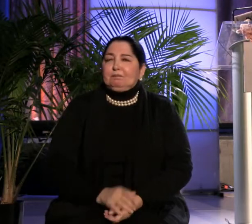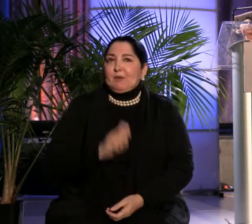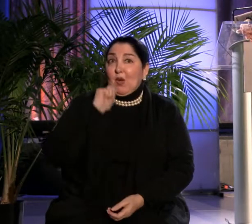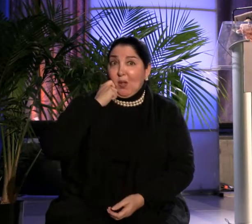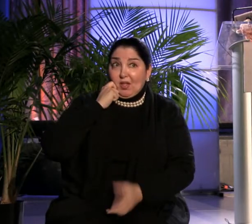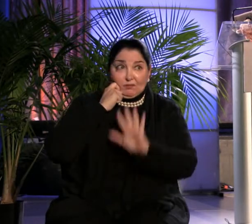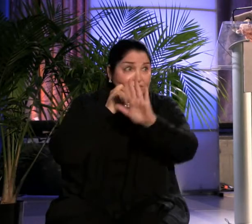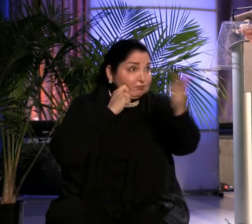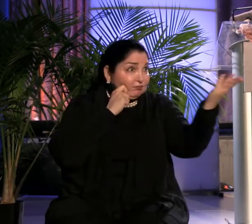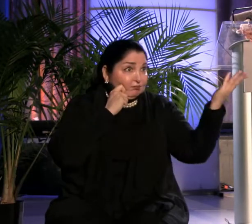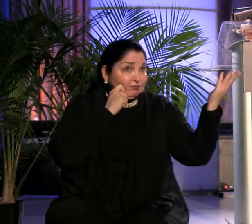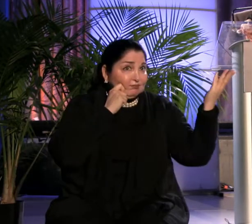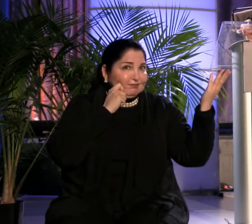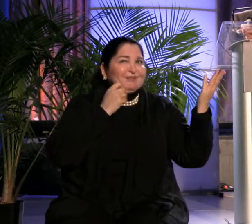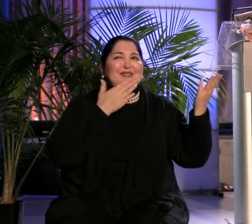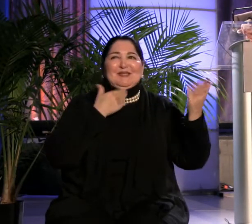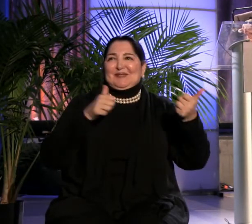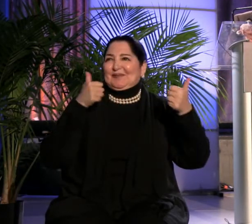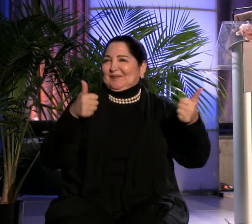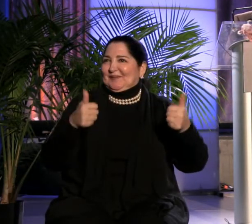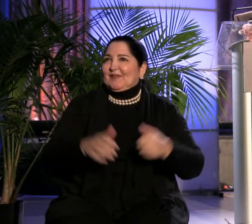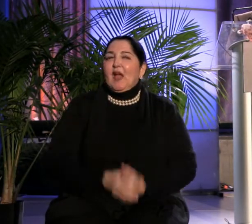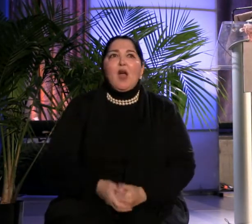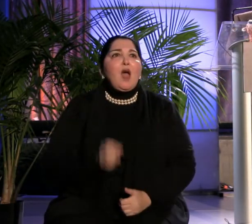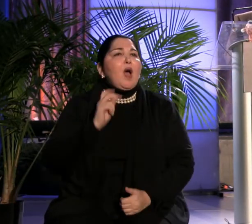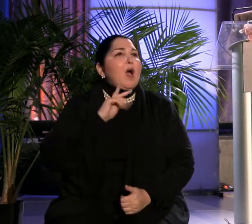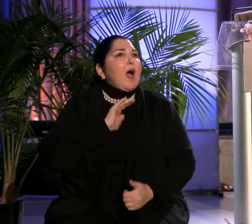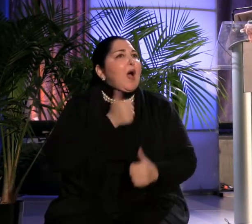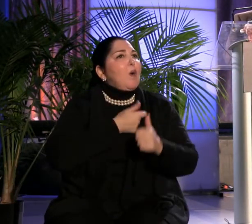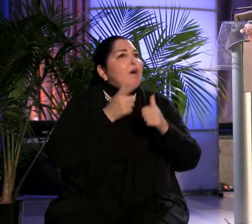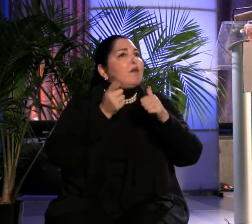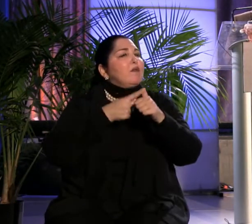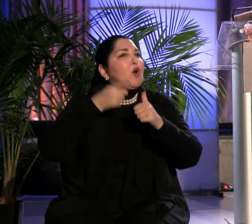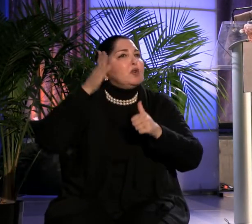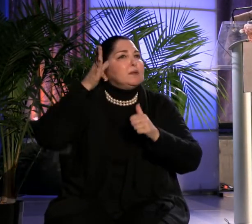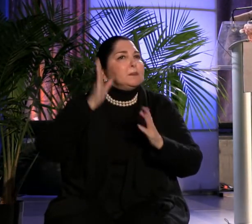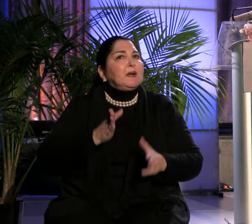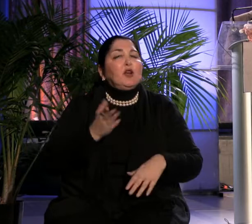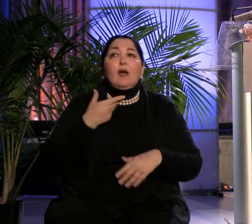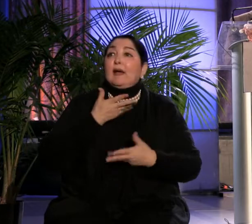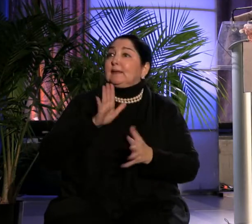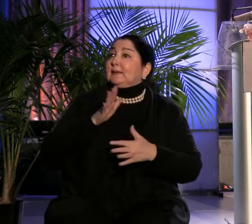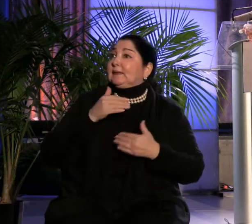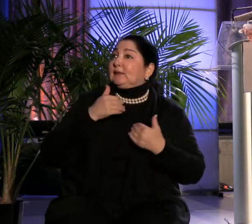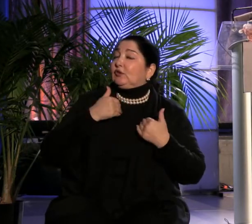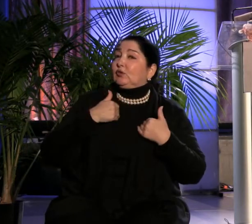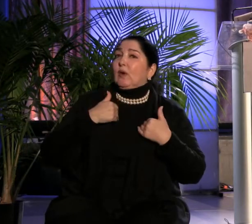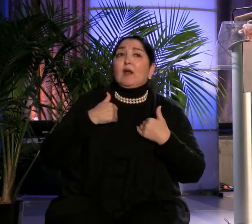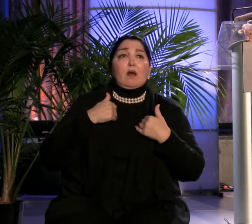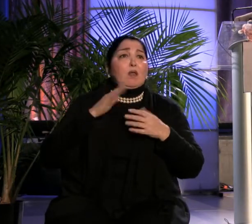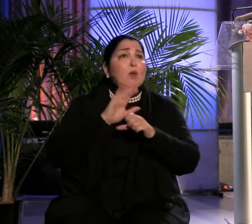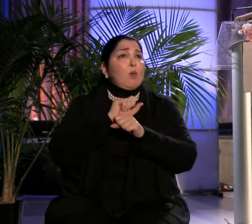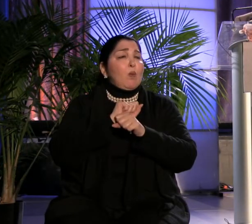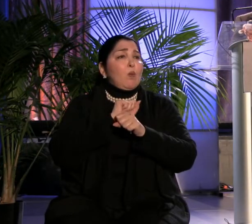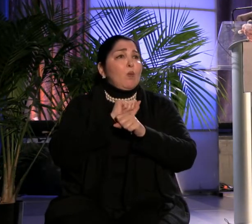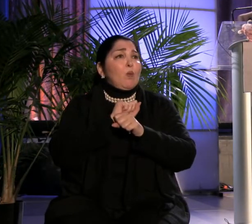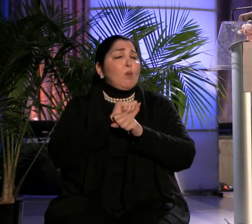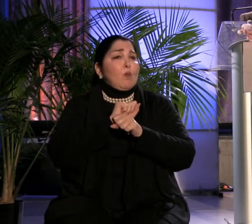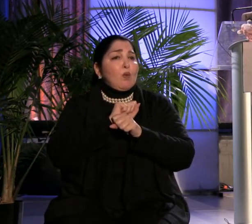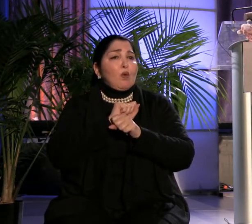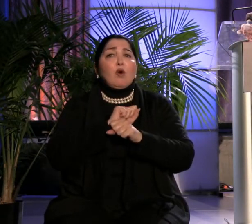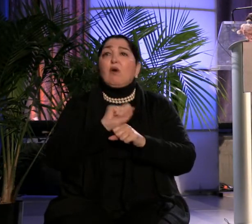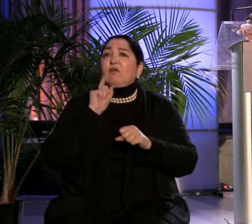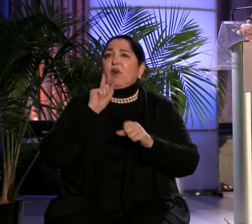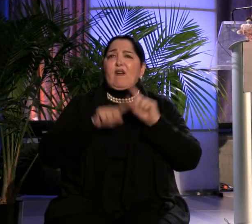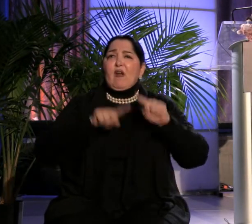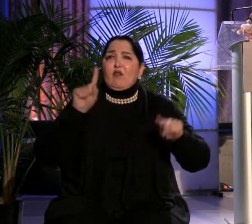Cool? Sweet. Great. Our first speaker has enjoyed a varied career as both an actor and